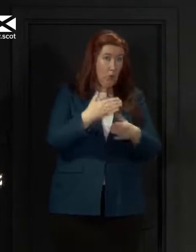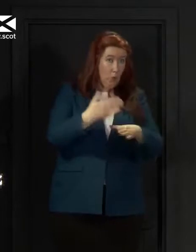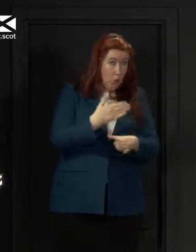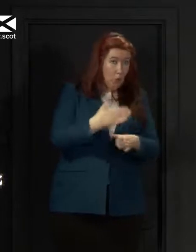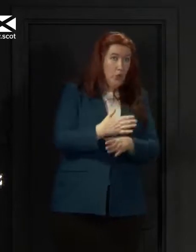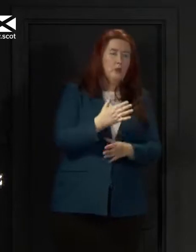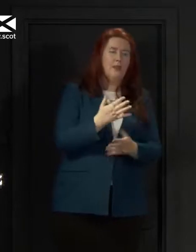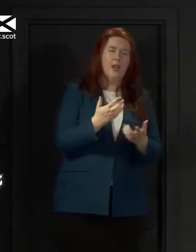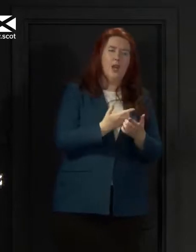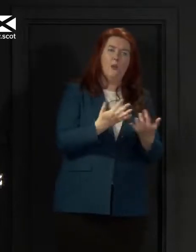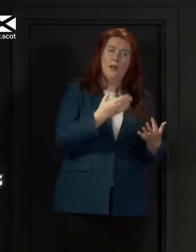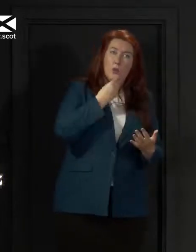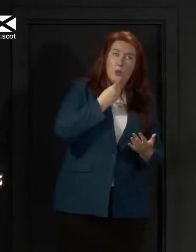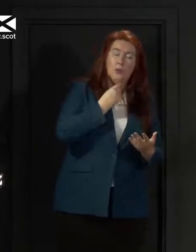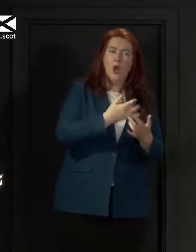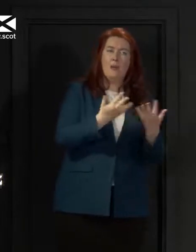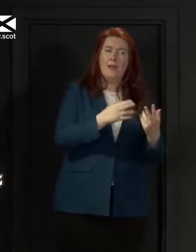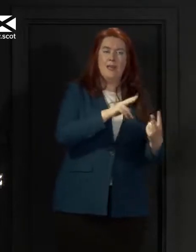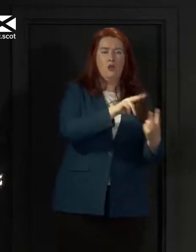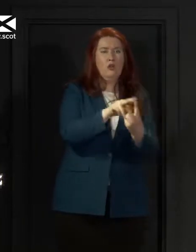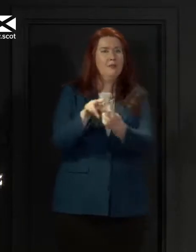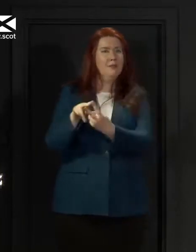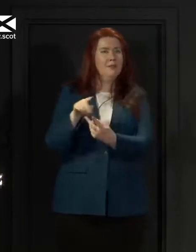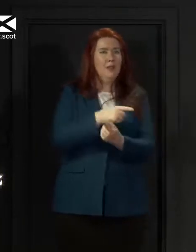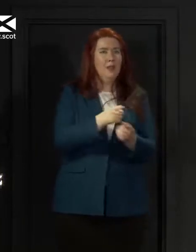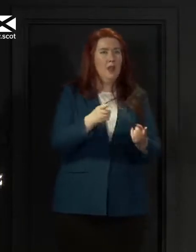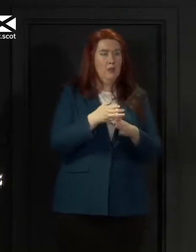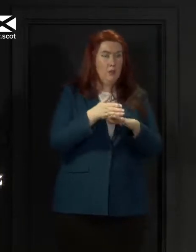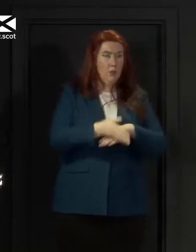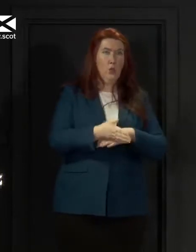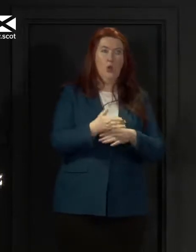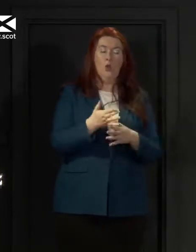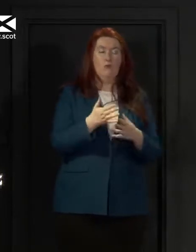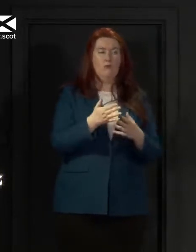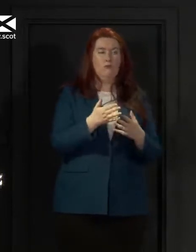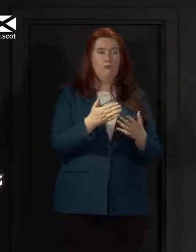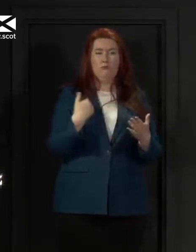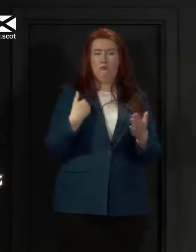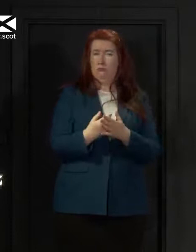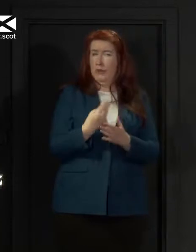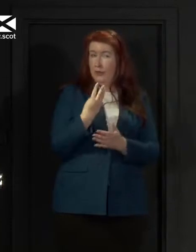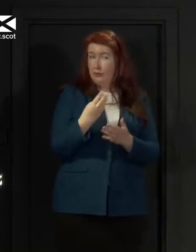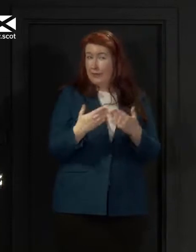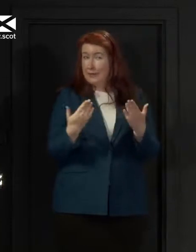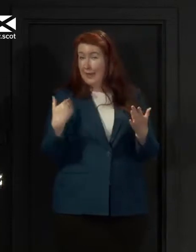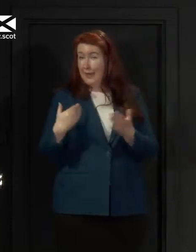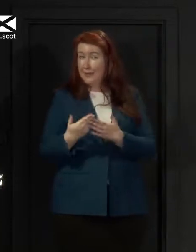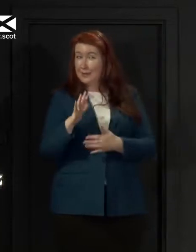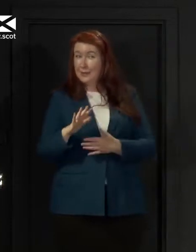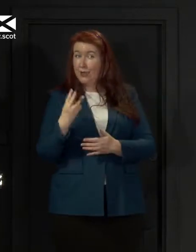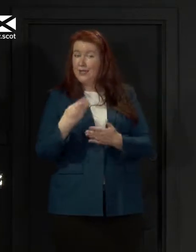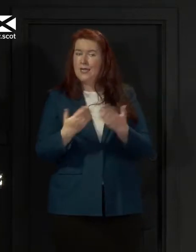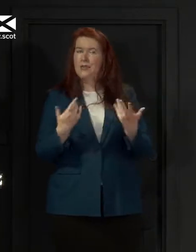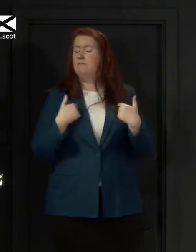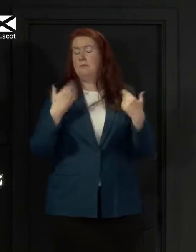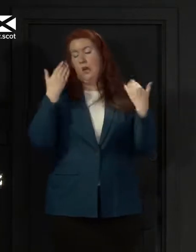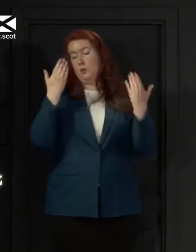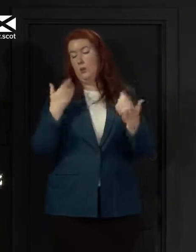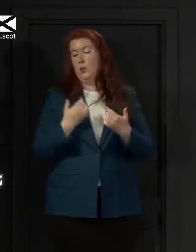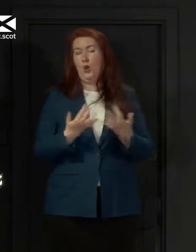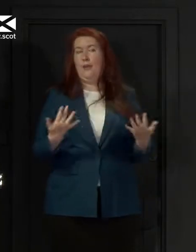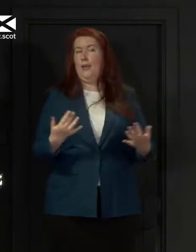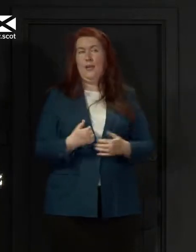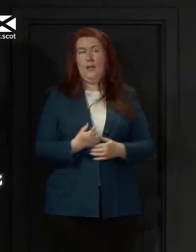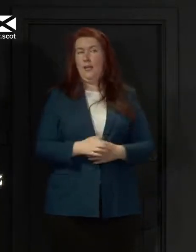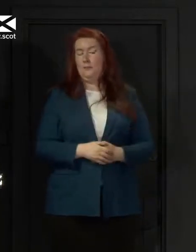of contacts that they have worked on in the three days or so since then, I don't have those numbers.